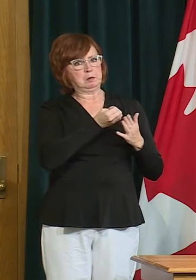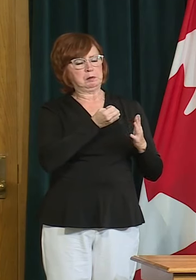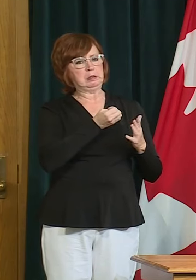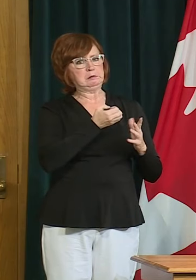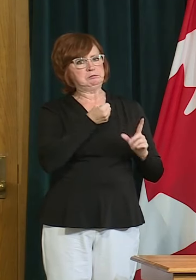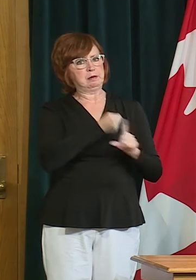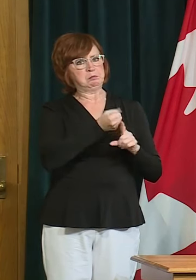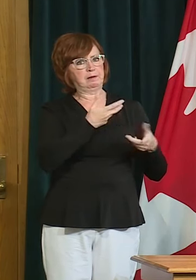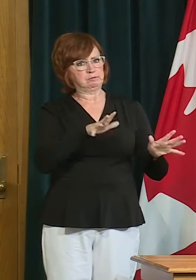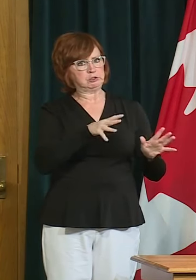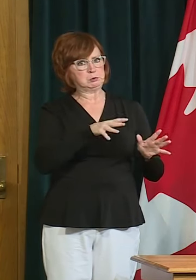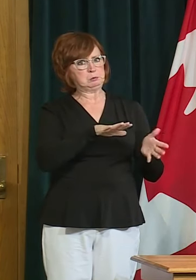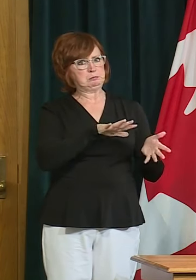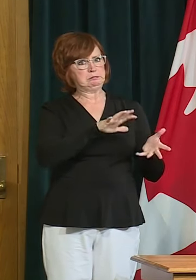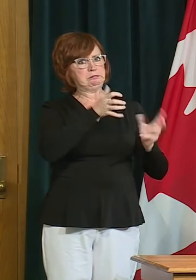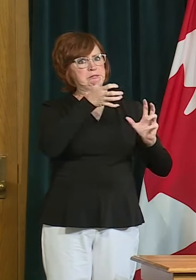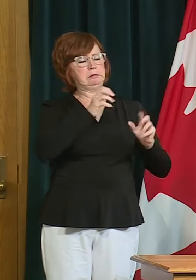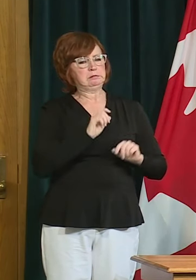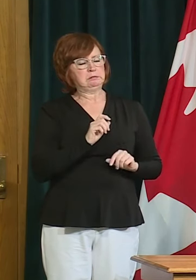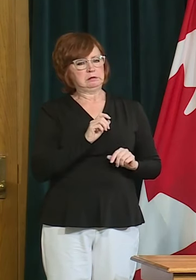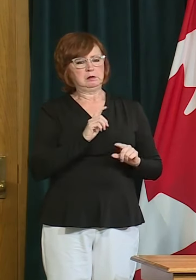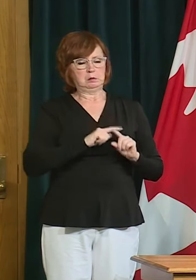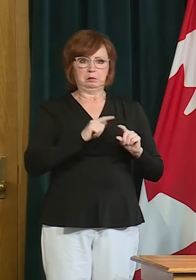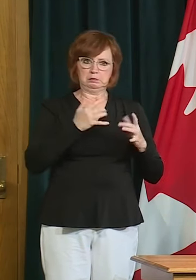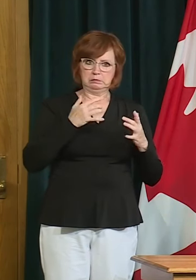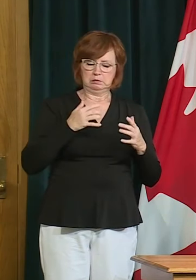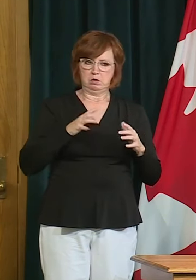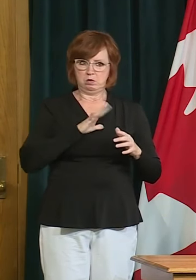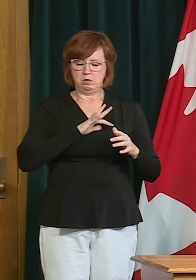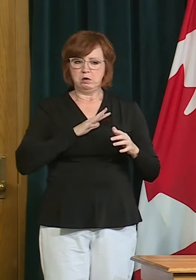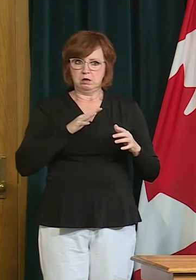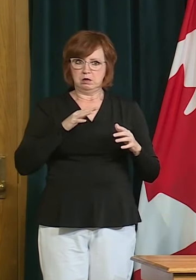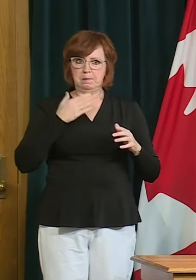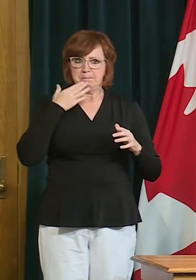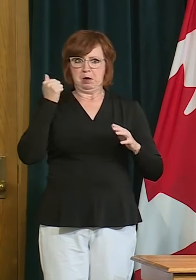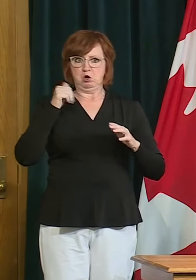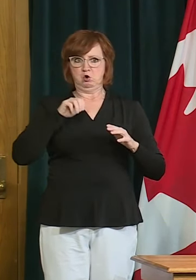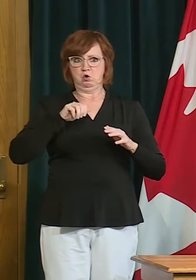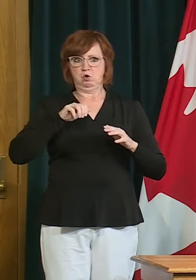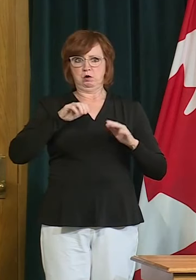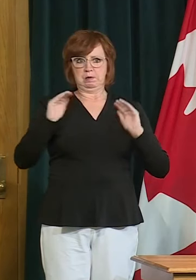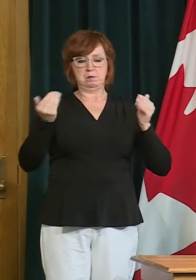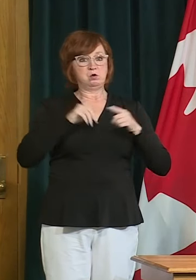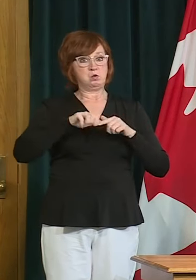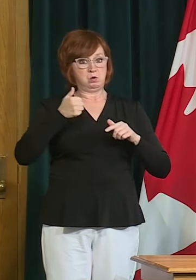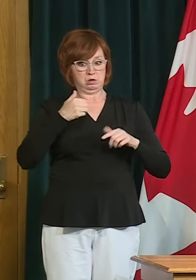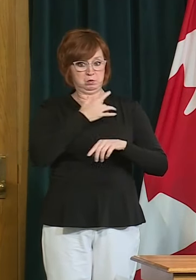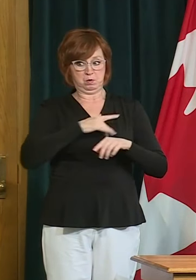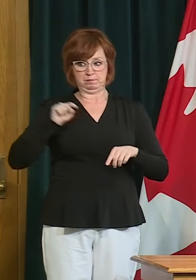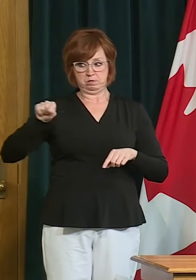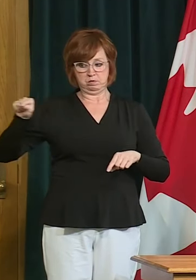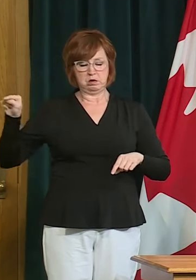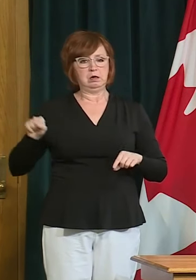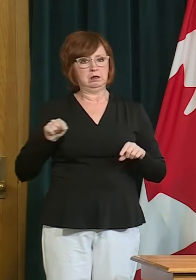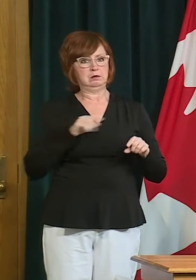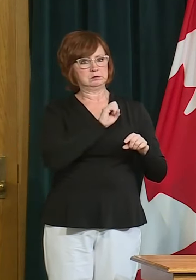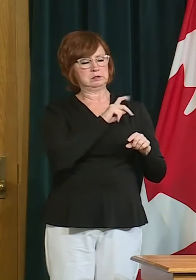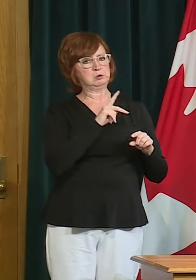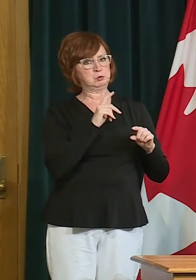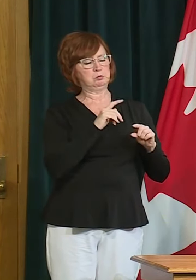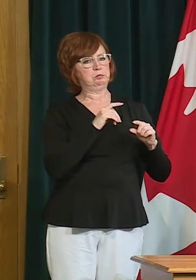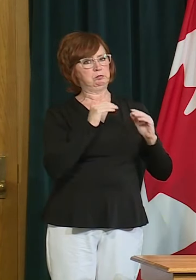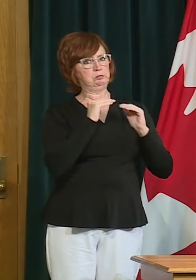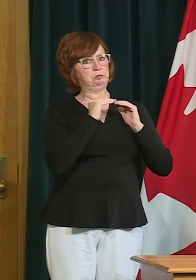working than any other province. While at the same time we have been able to reduce the spread of the COVID-19 virus.